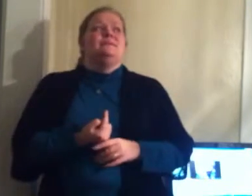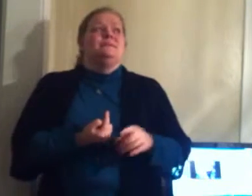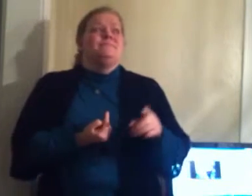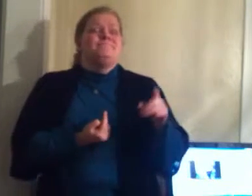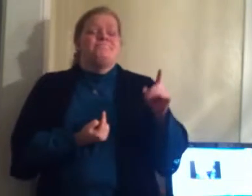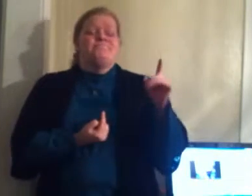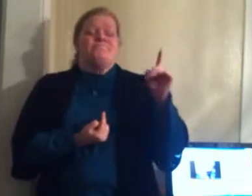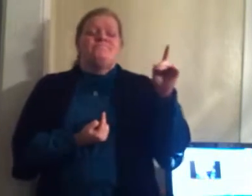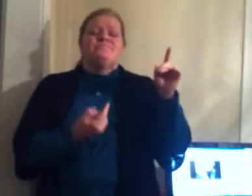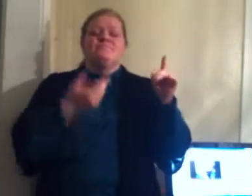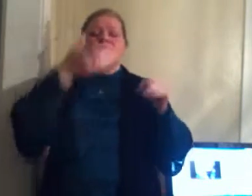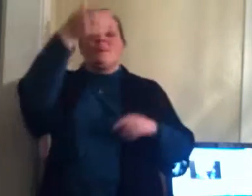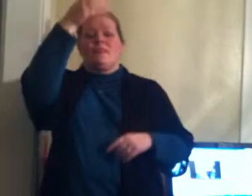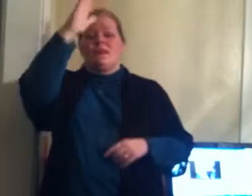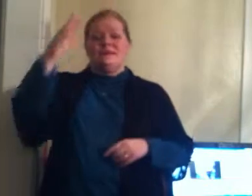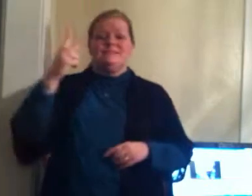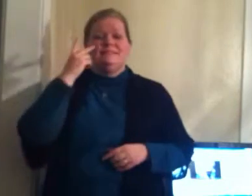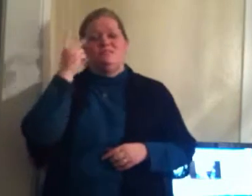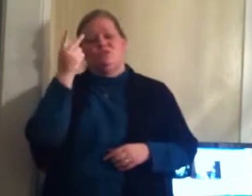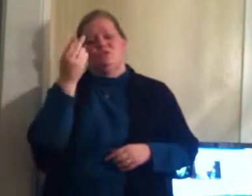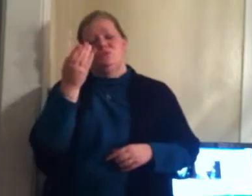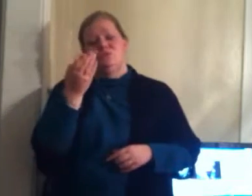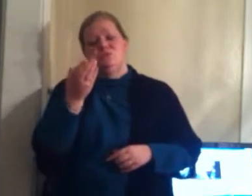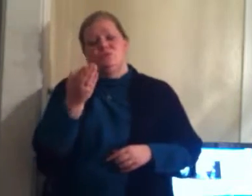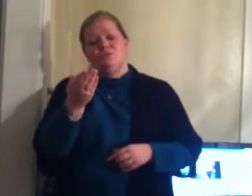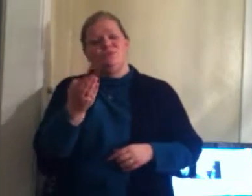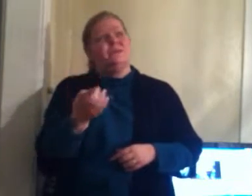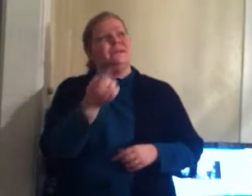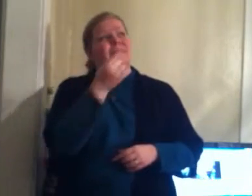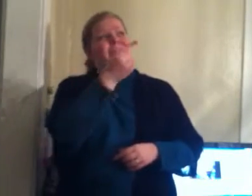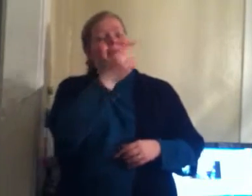He saw the moon you And